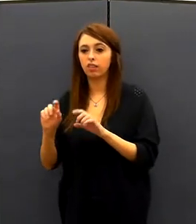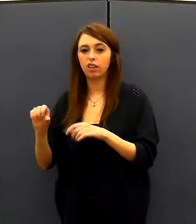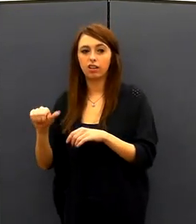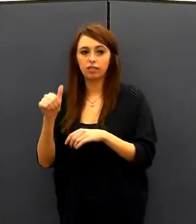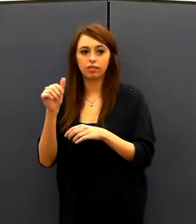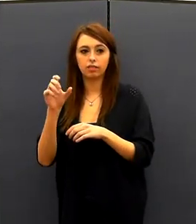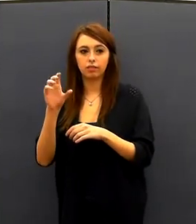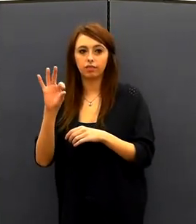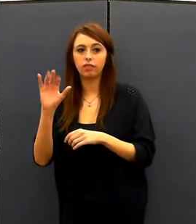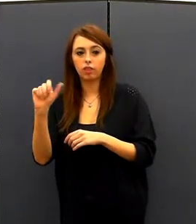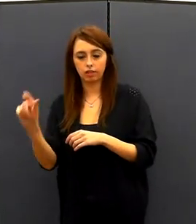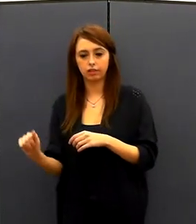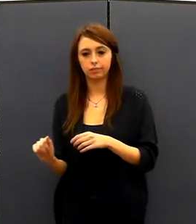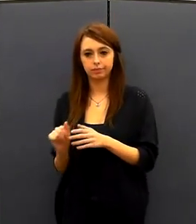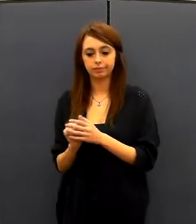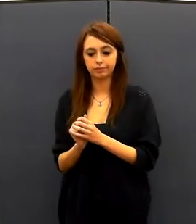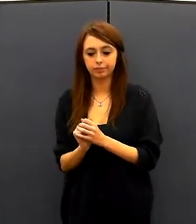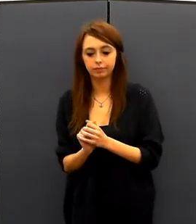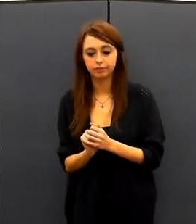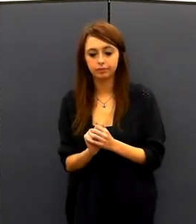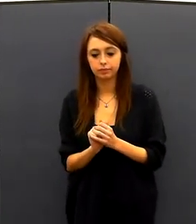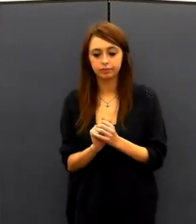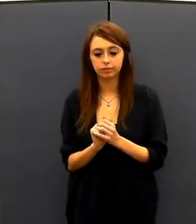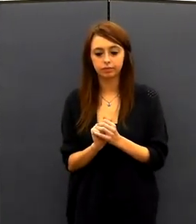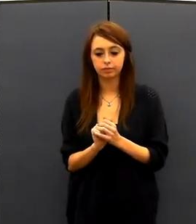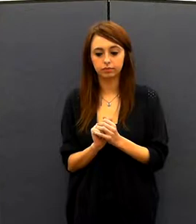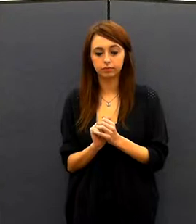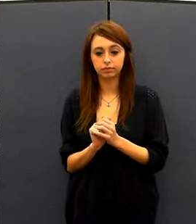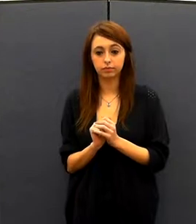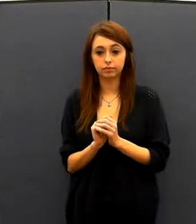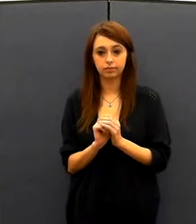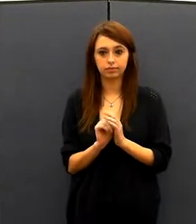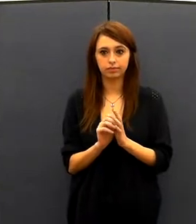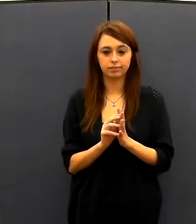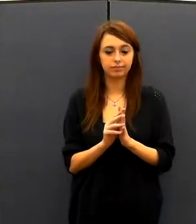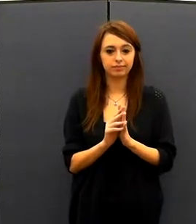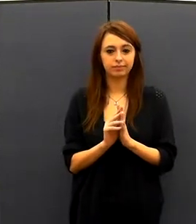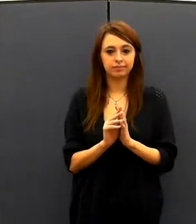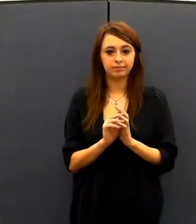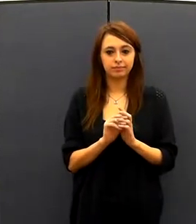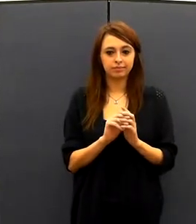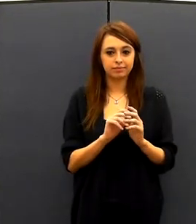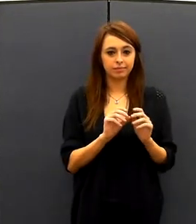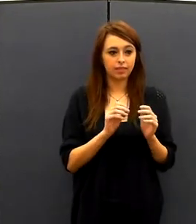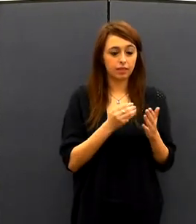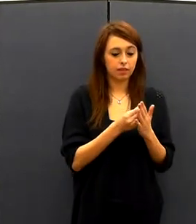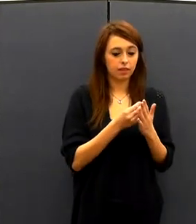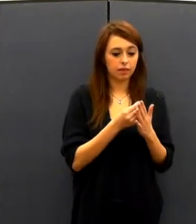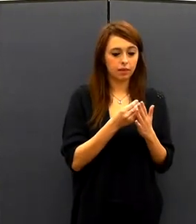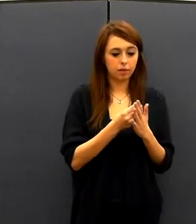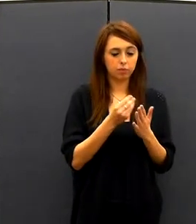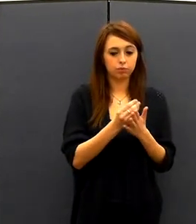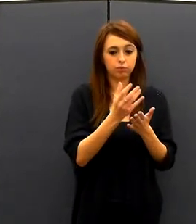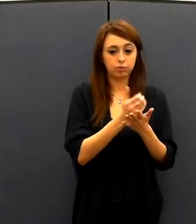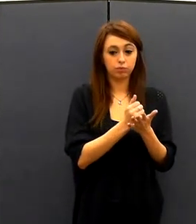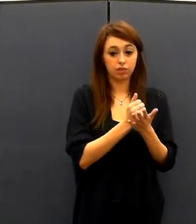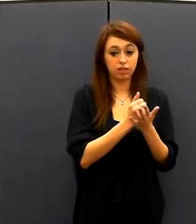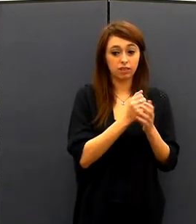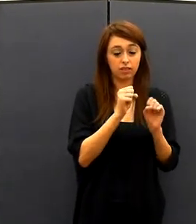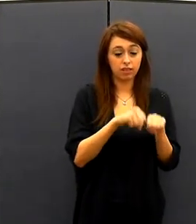Massachusetts and the school as well as the organization paid for all the students on the traveling football team to go to Texas.